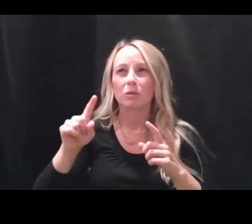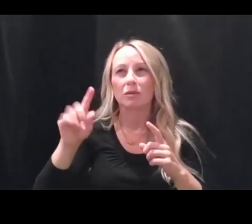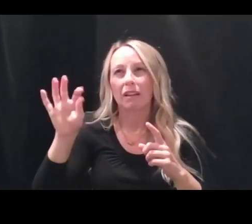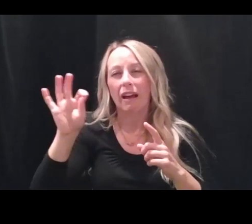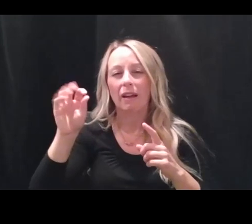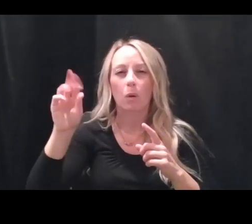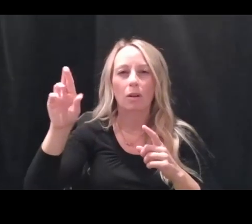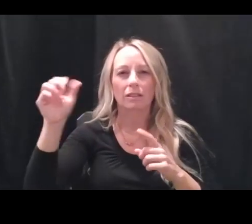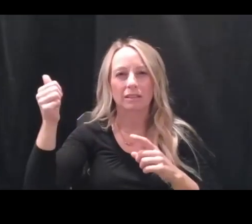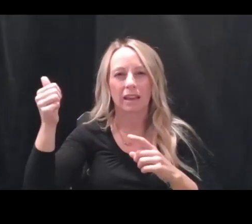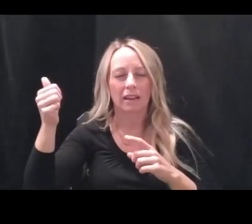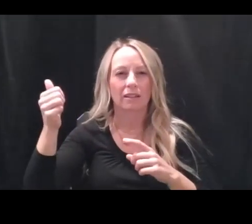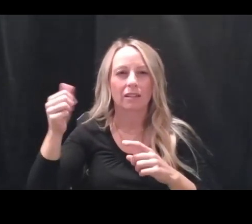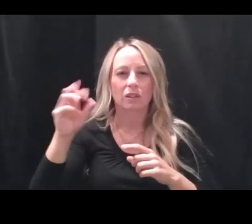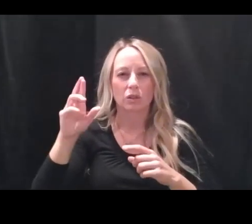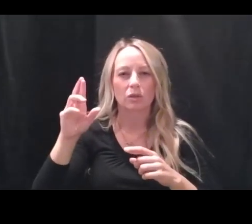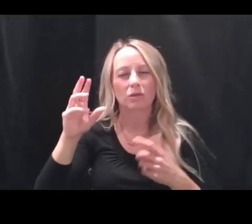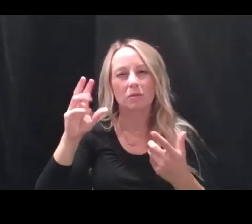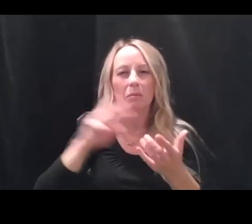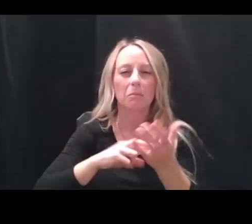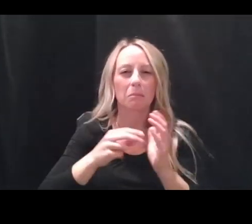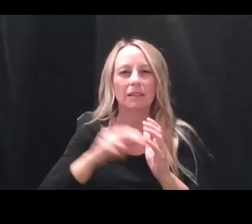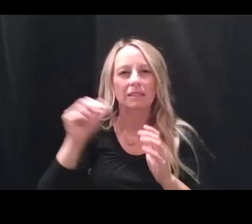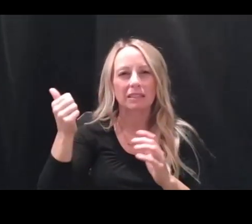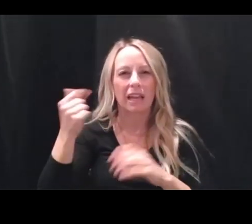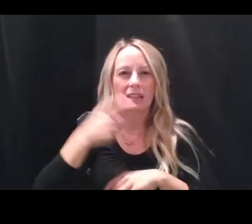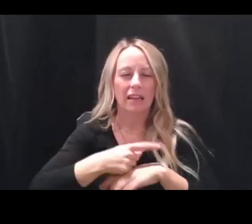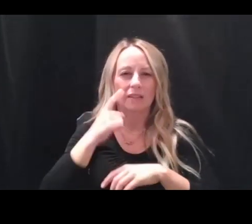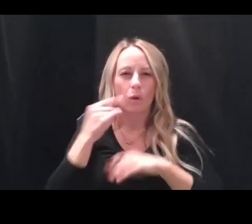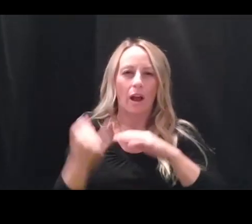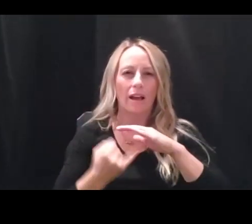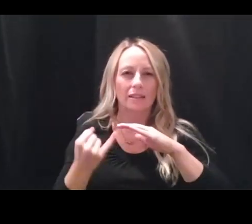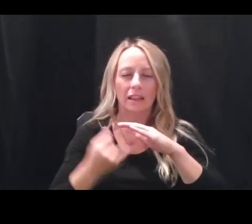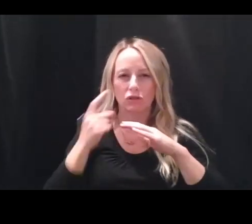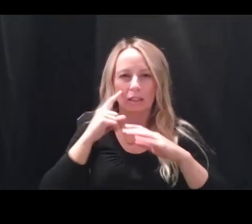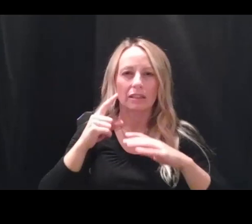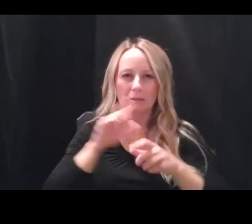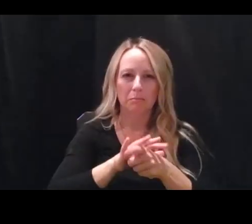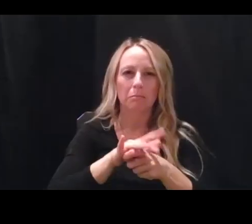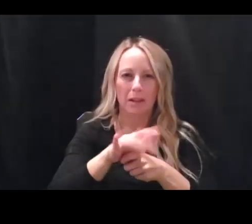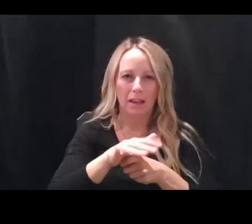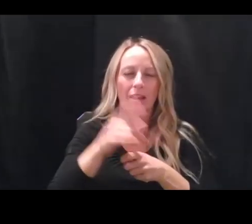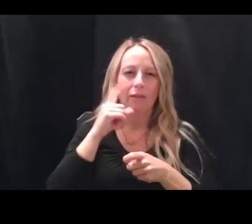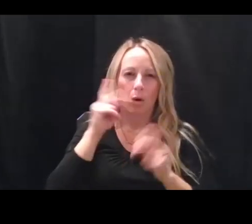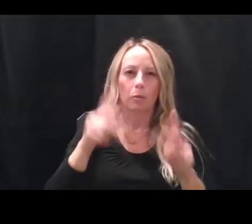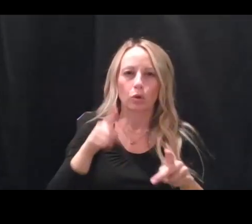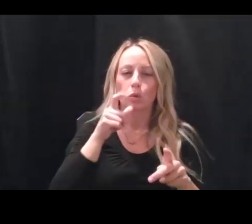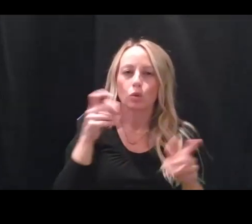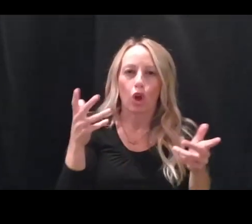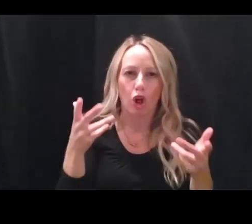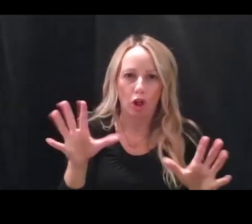So 10 days of isolation for a case is really all that's needed and is reasonably